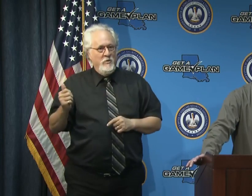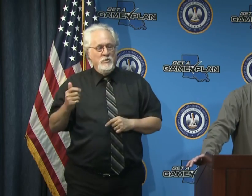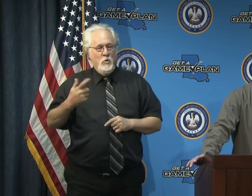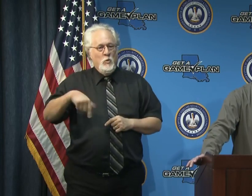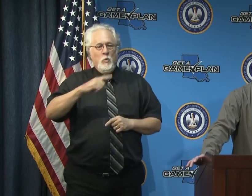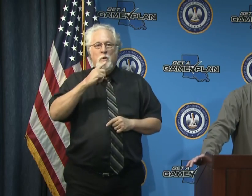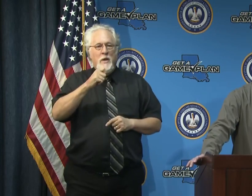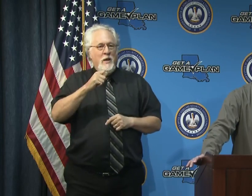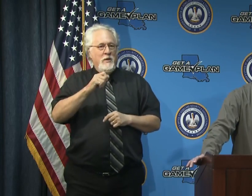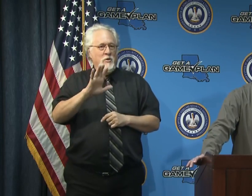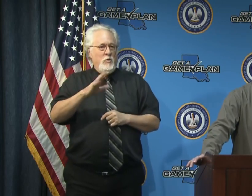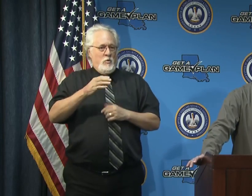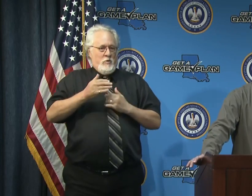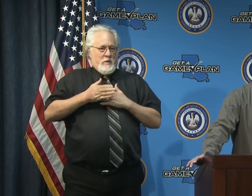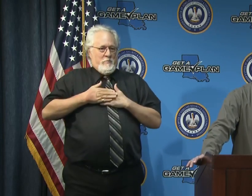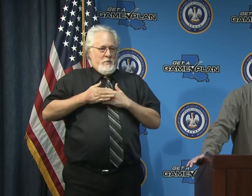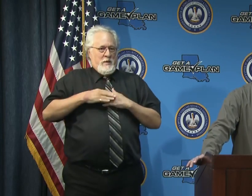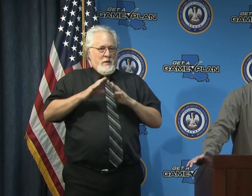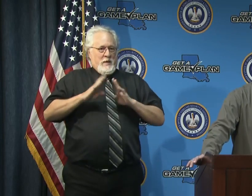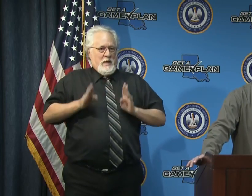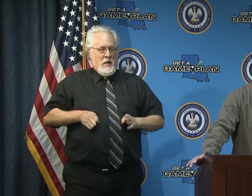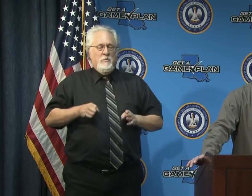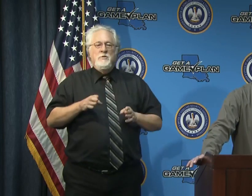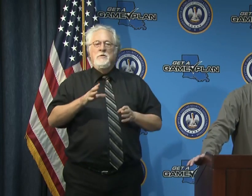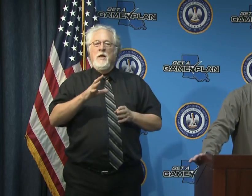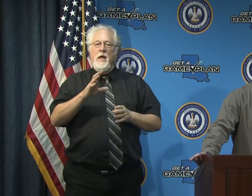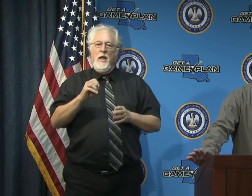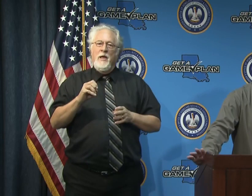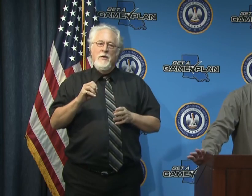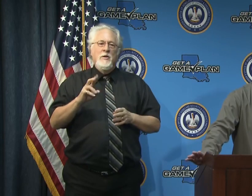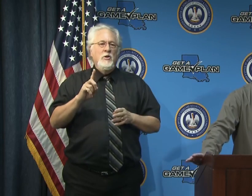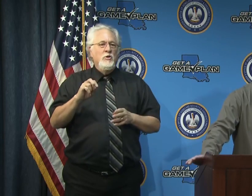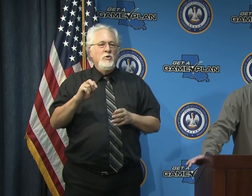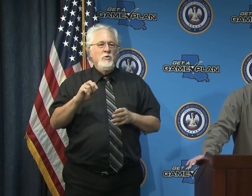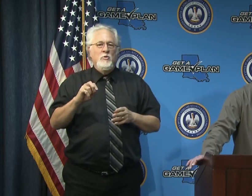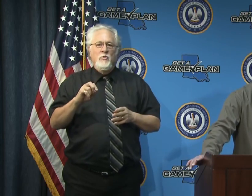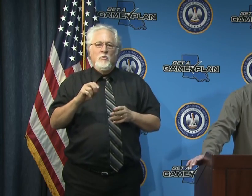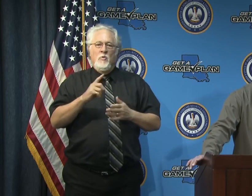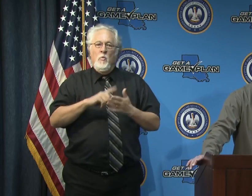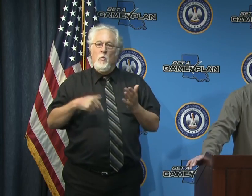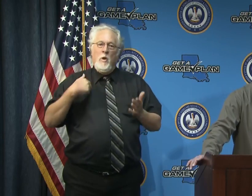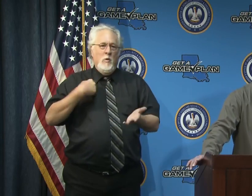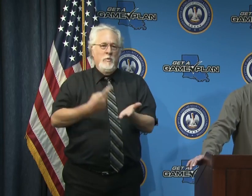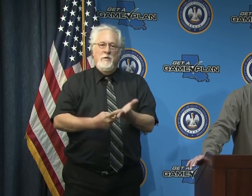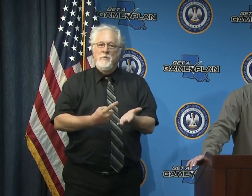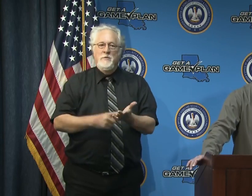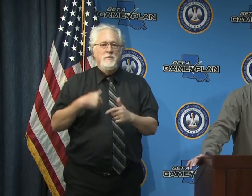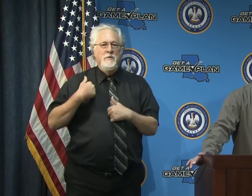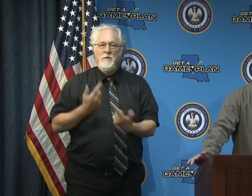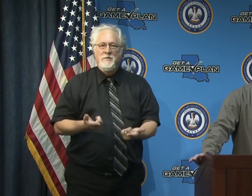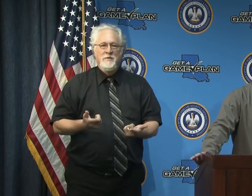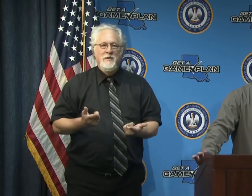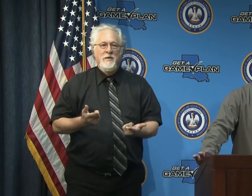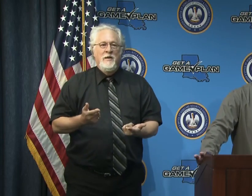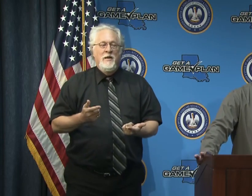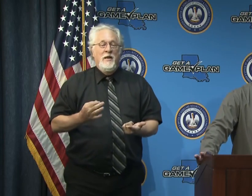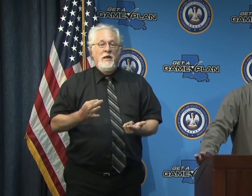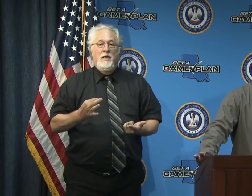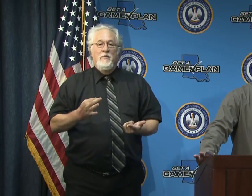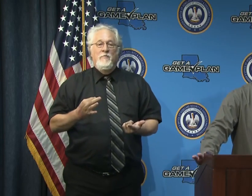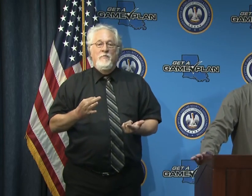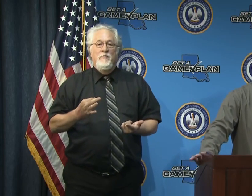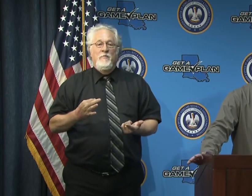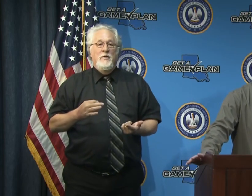are not part of your immediate household um and and just do everything else that we've been talking about but if it wasn't